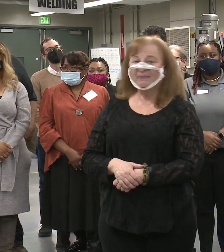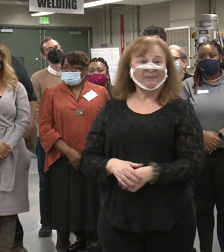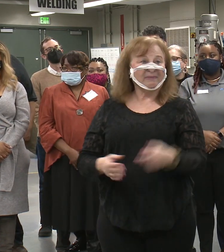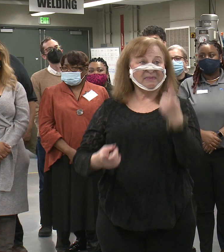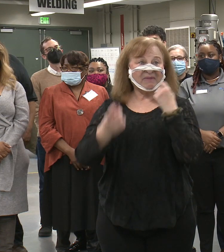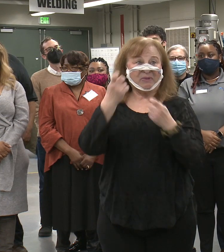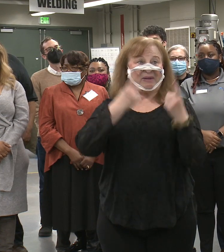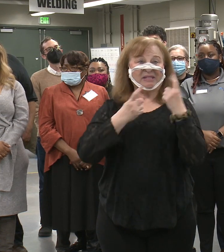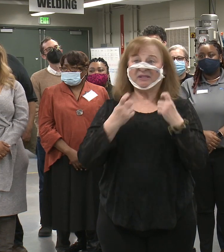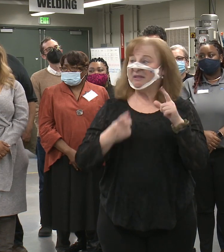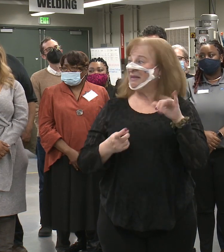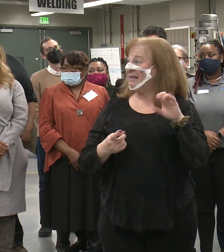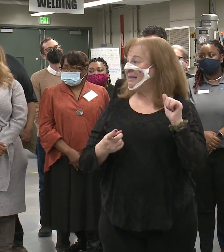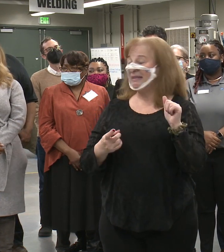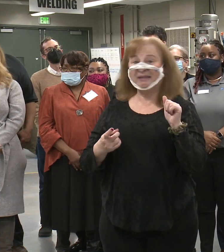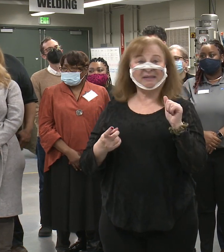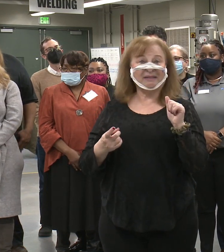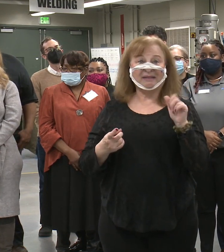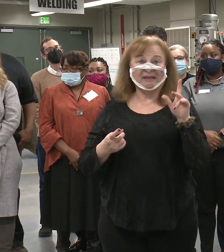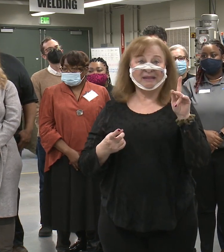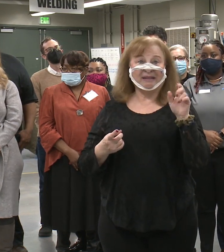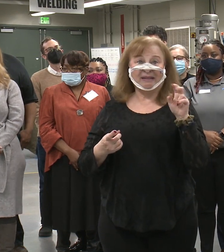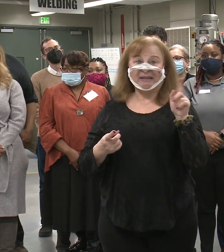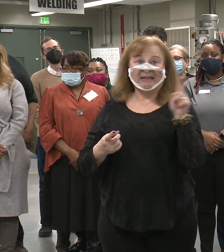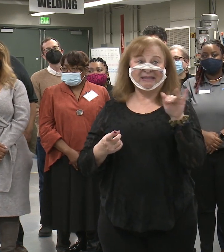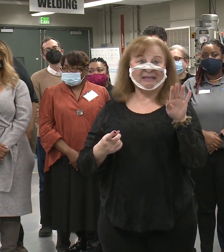Anybody? Lisa? No. Kenzie?